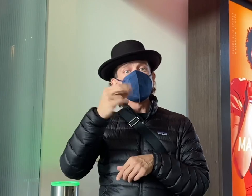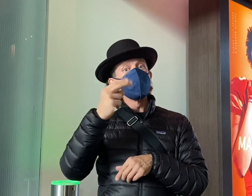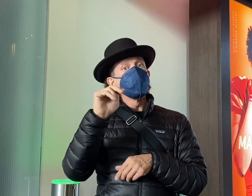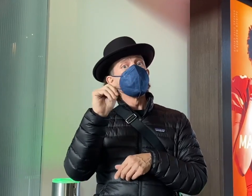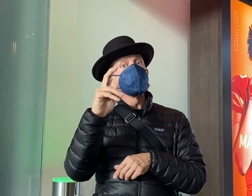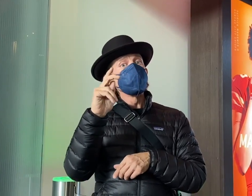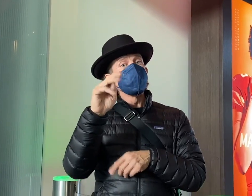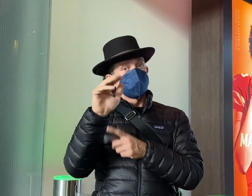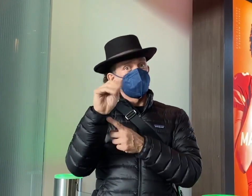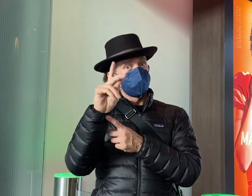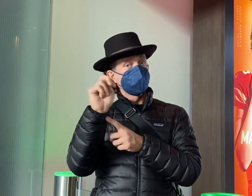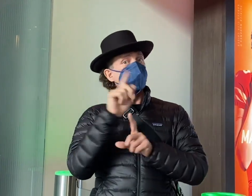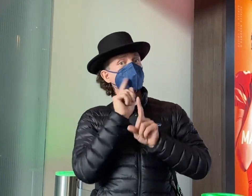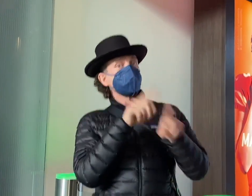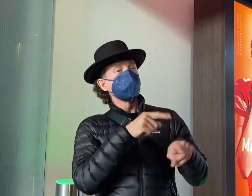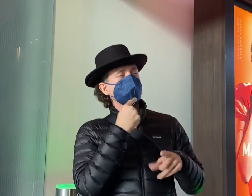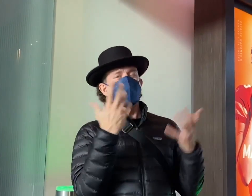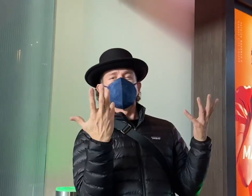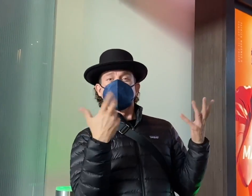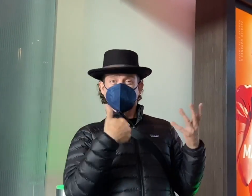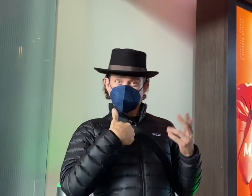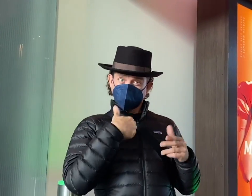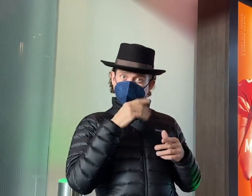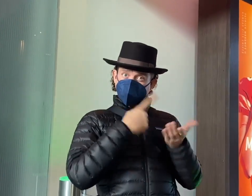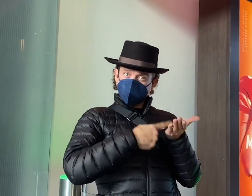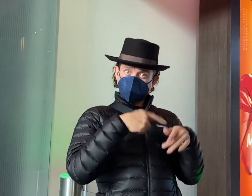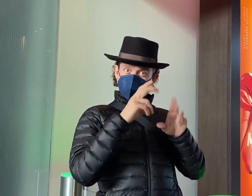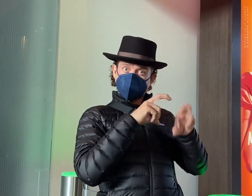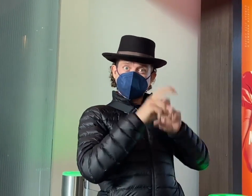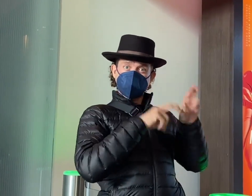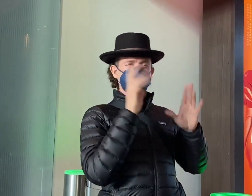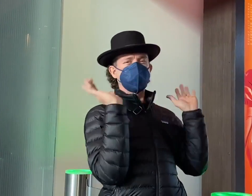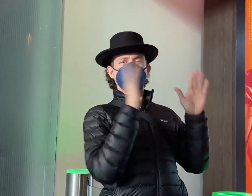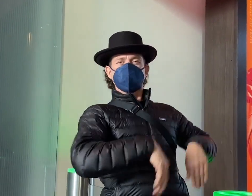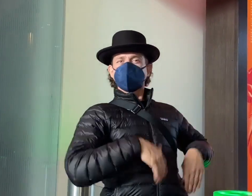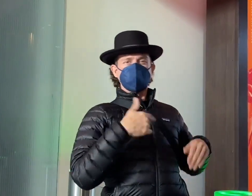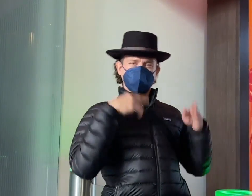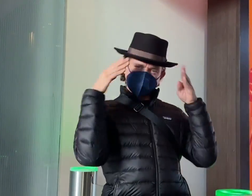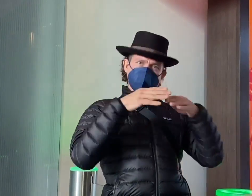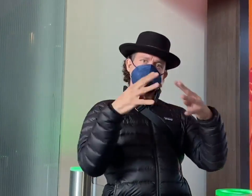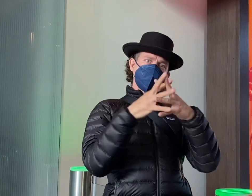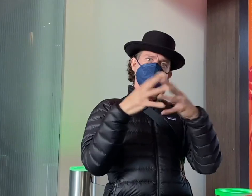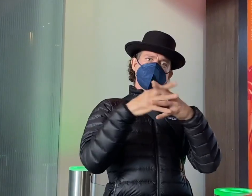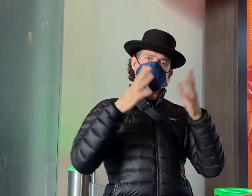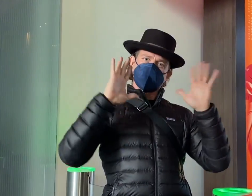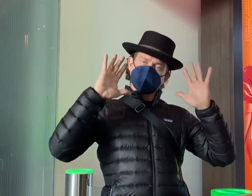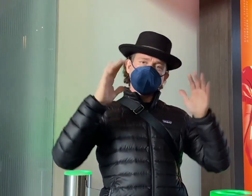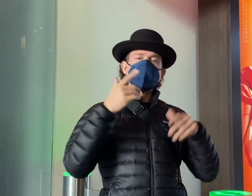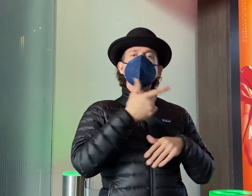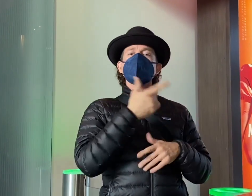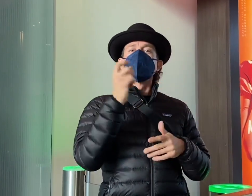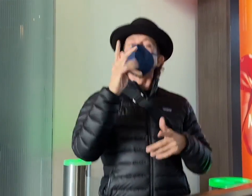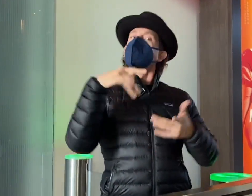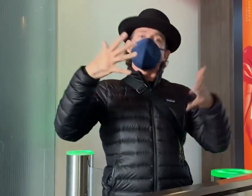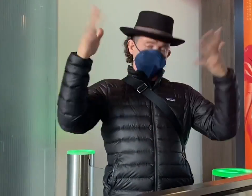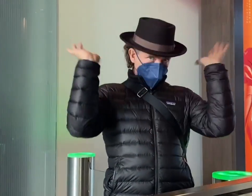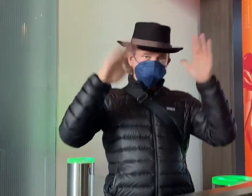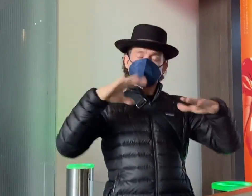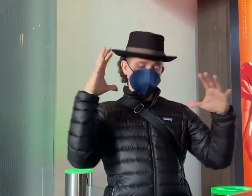John's response was, I'm not here to talk about stocks. I'm here to talk about football. Trip said, all right, fast forward 30